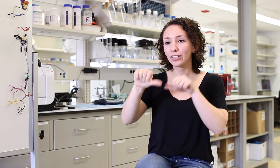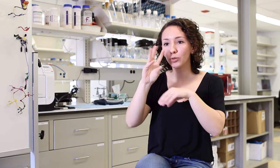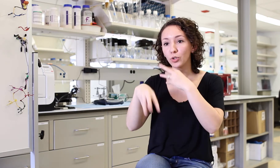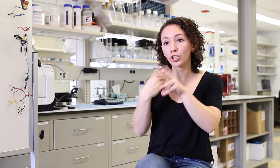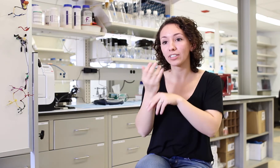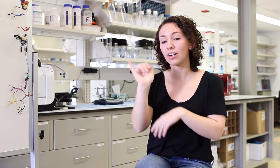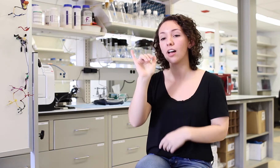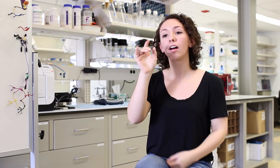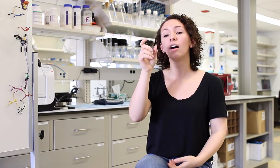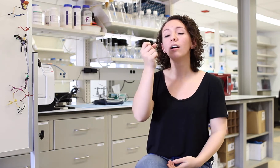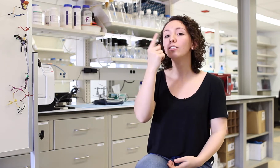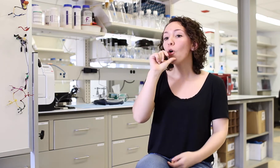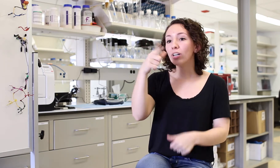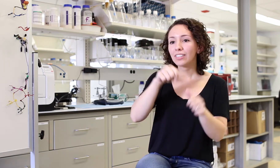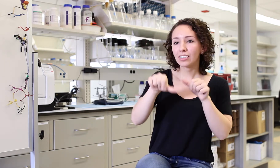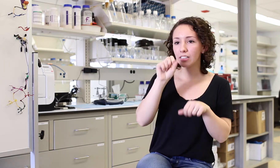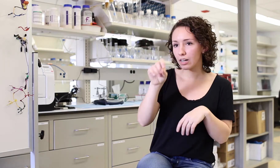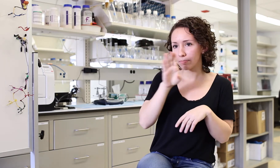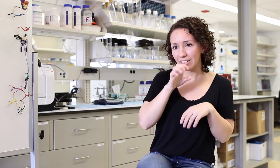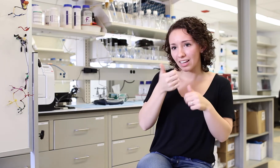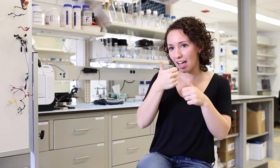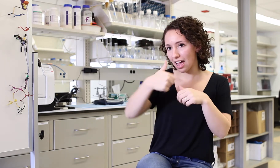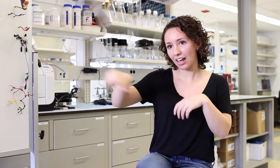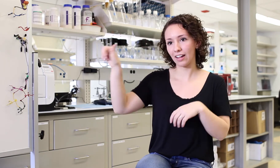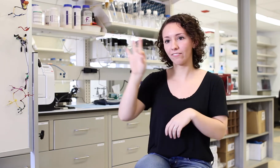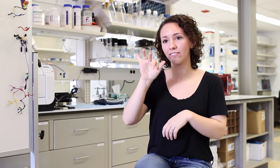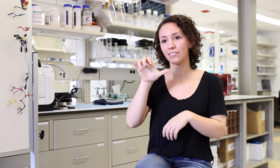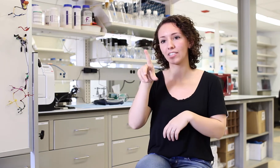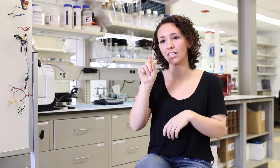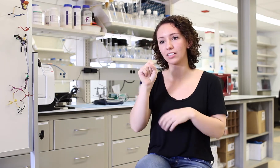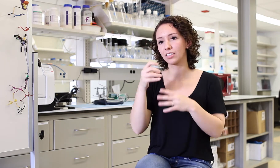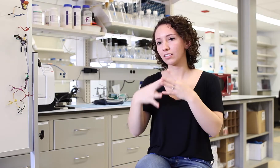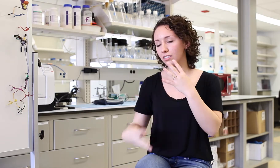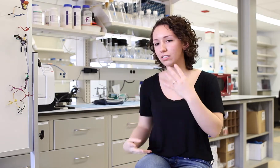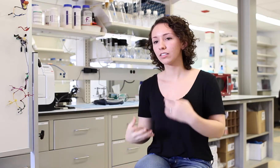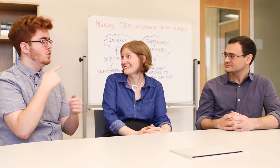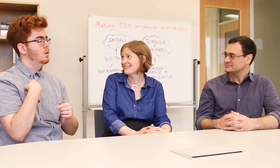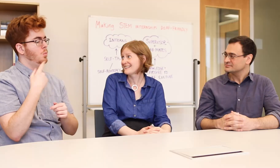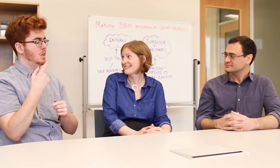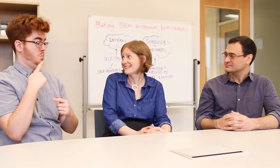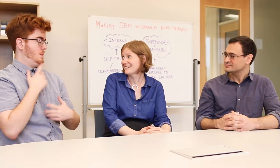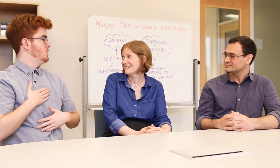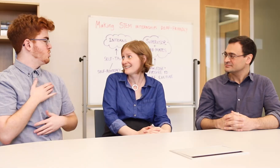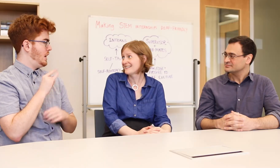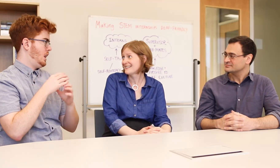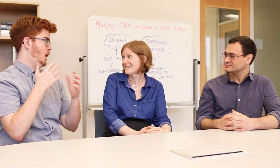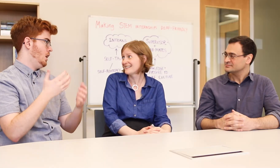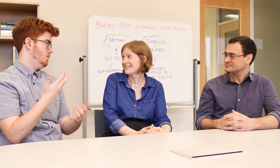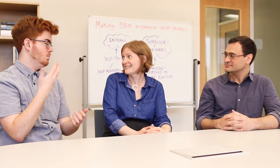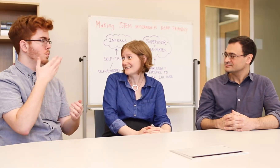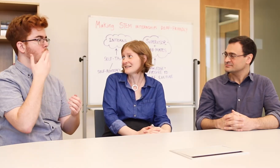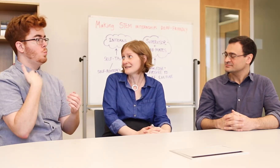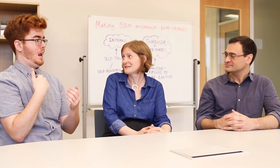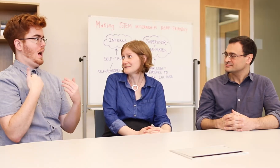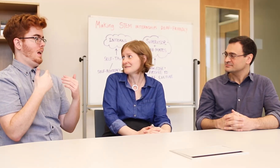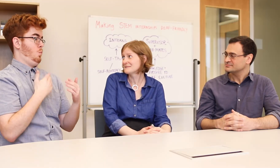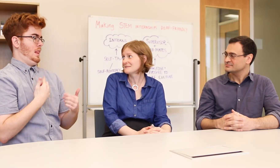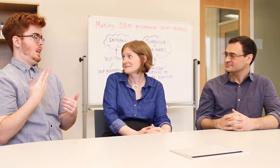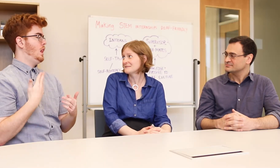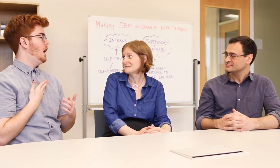and to possibilities in that field. Really, any field. We really appreciate it a lot. We're glad for the research